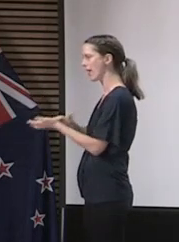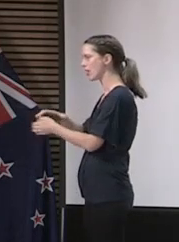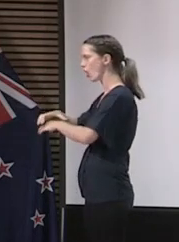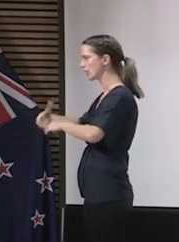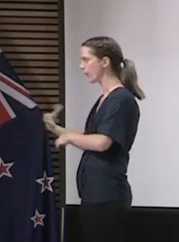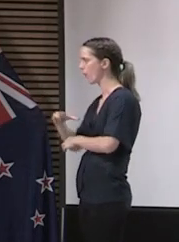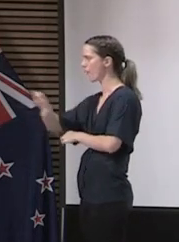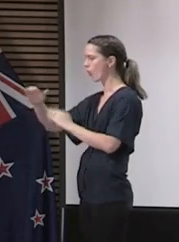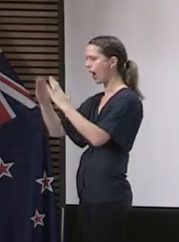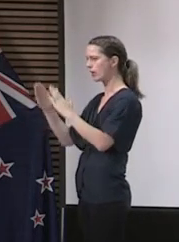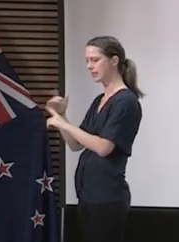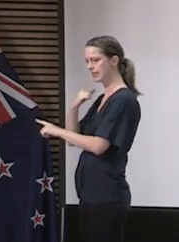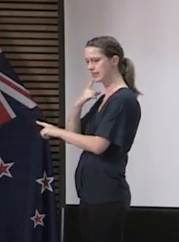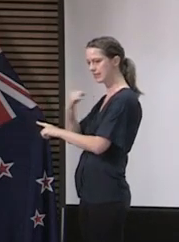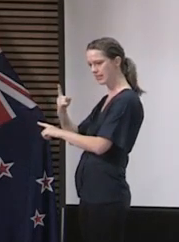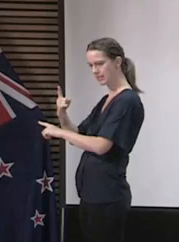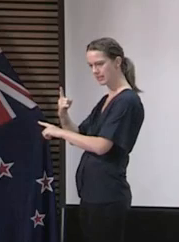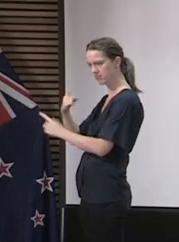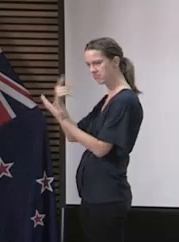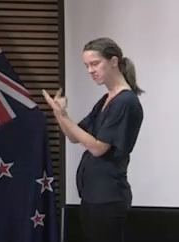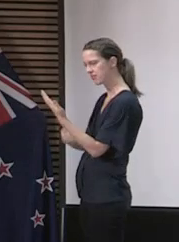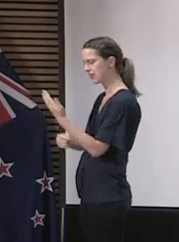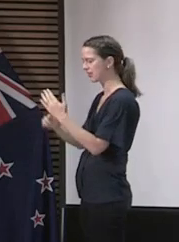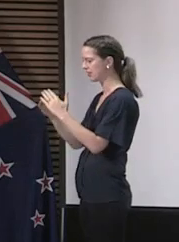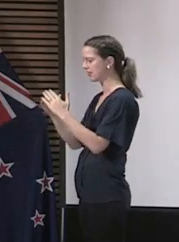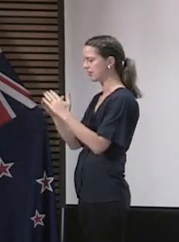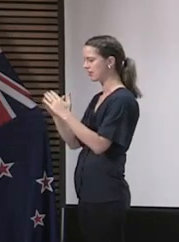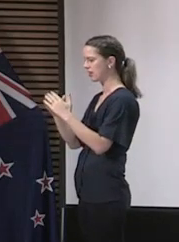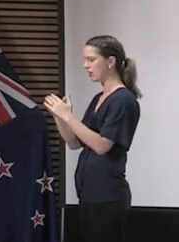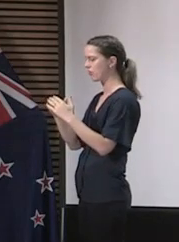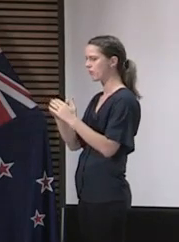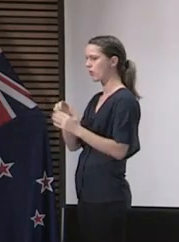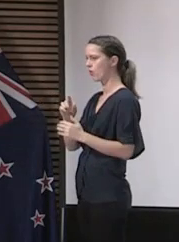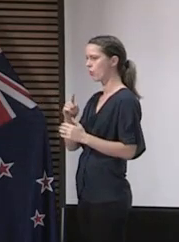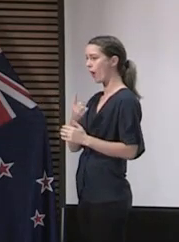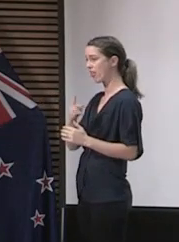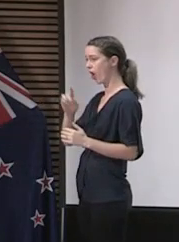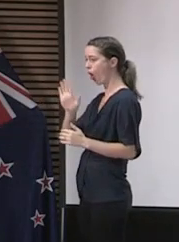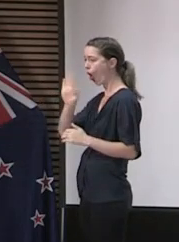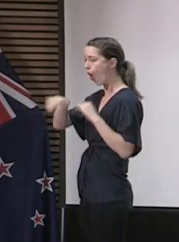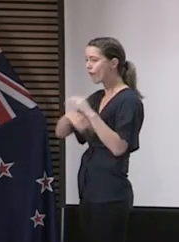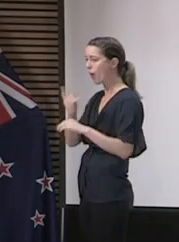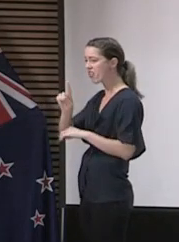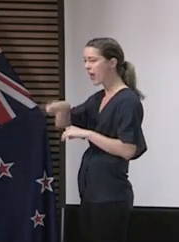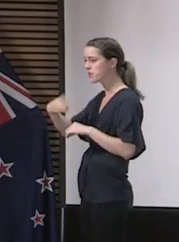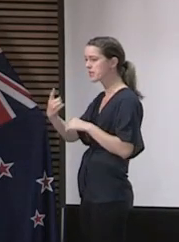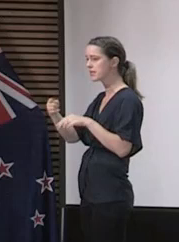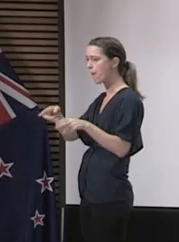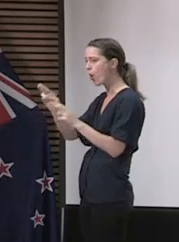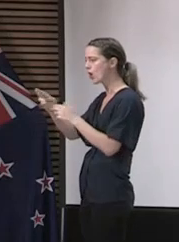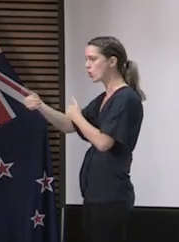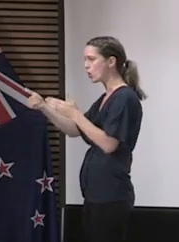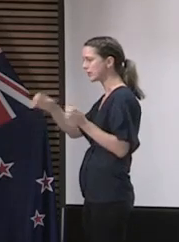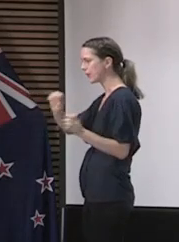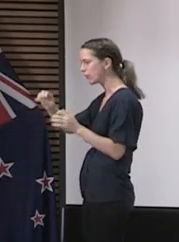PR, since the low levels were put in place, more than 1,100 motel units have been secured for people living